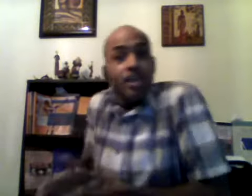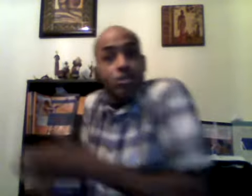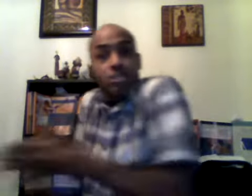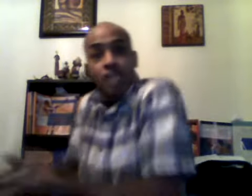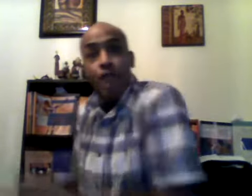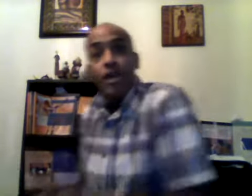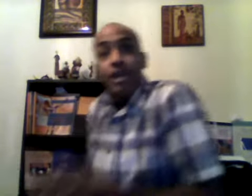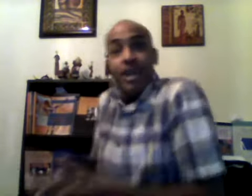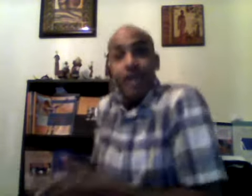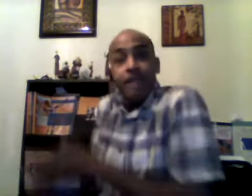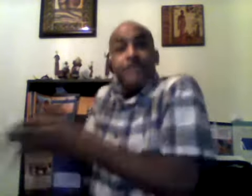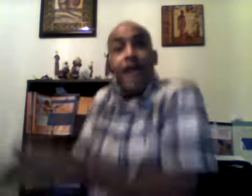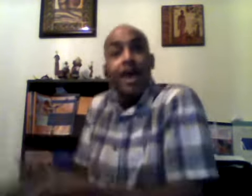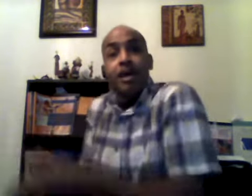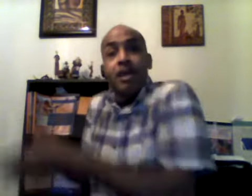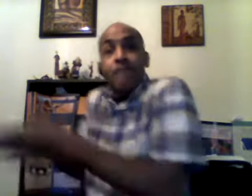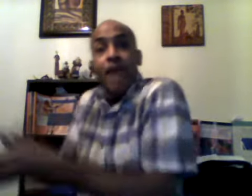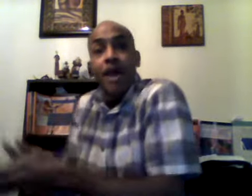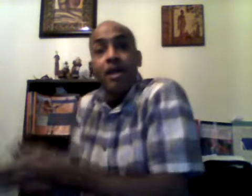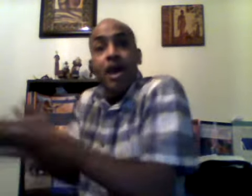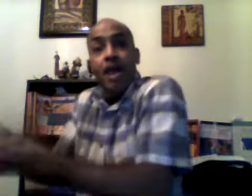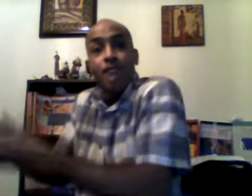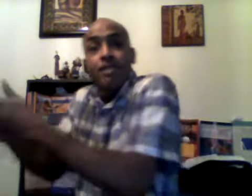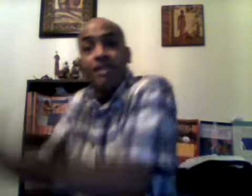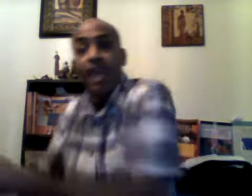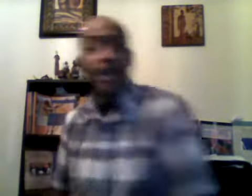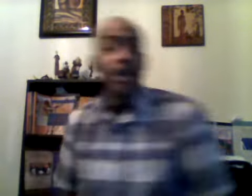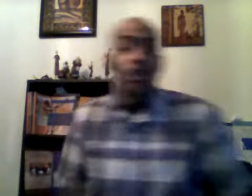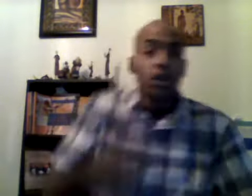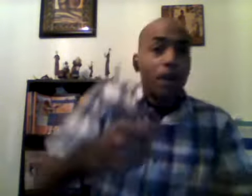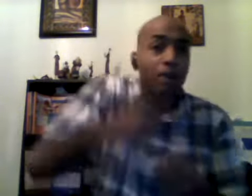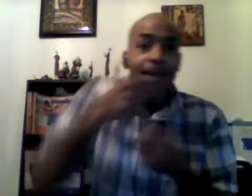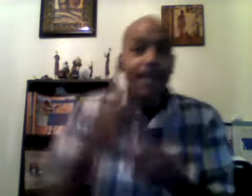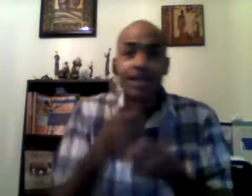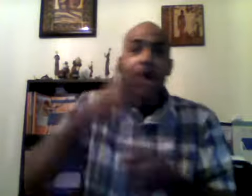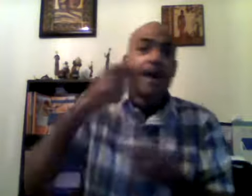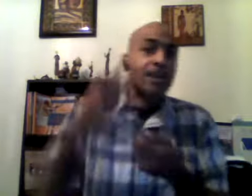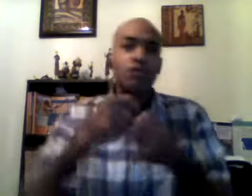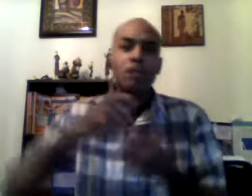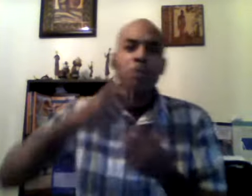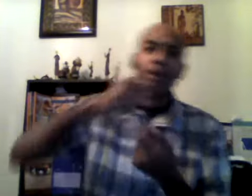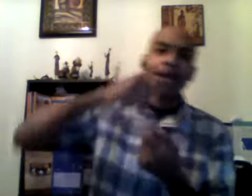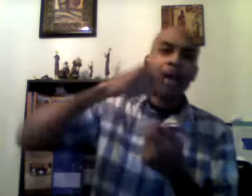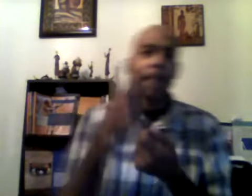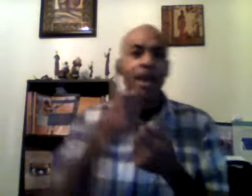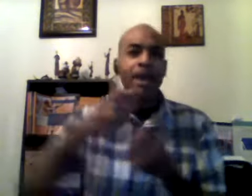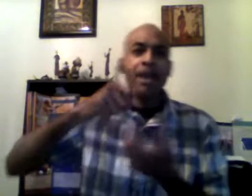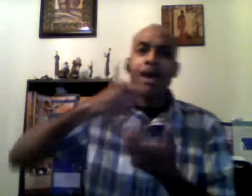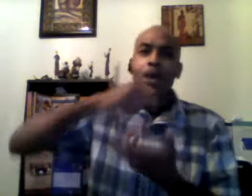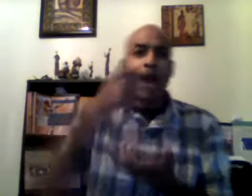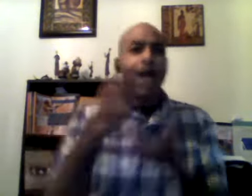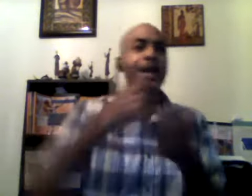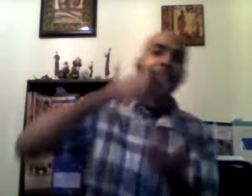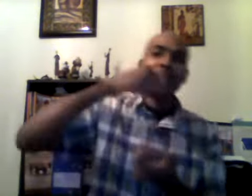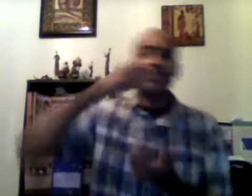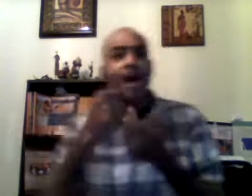yourself getting fatter and fatter every day you could be eating the ice cream and be like man why i can't stop